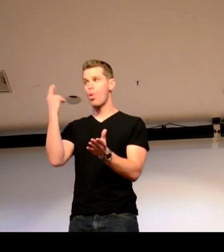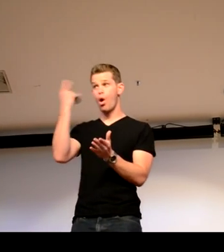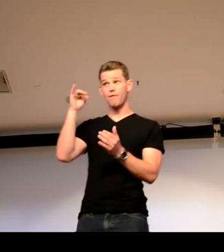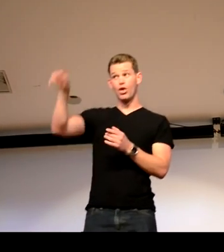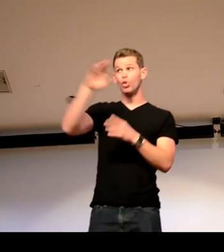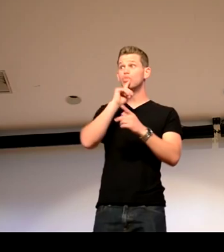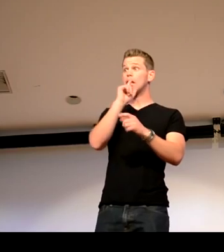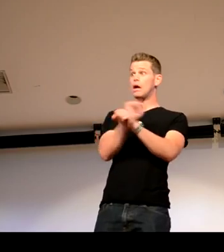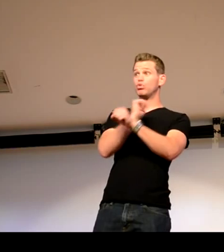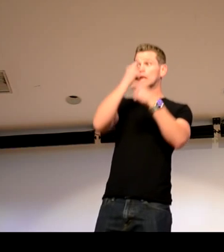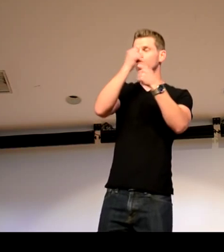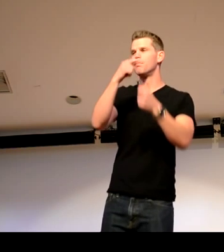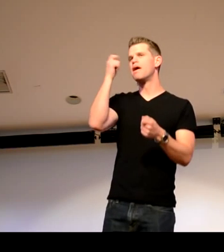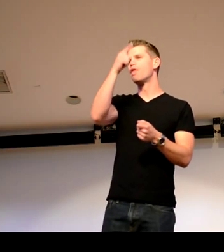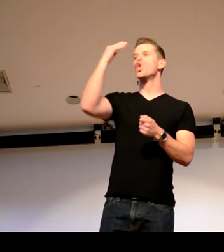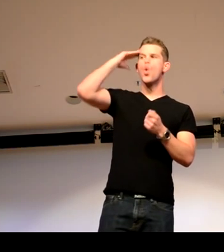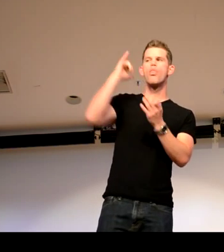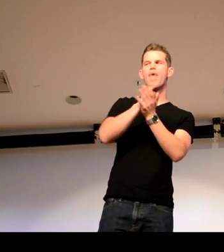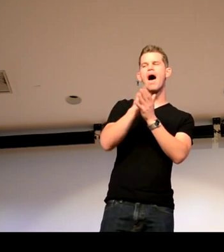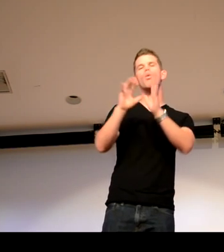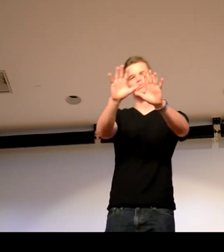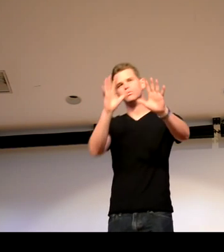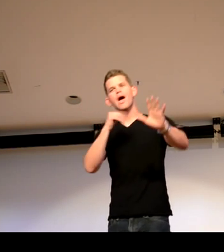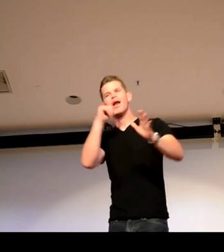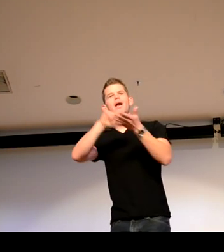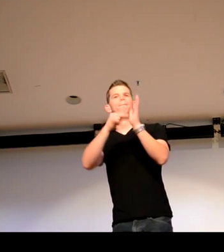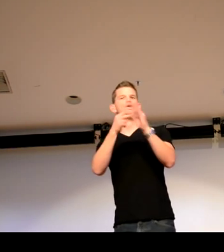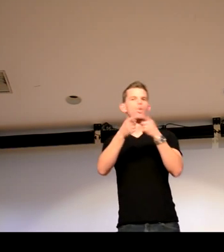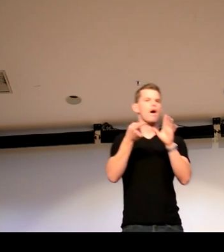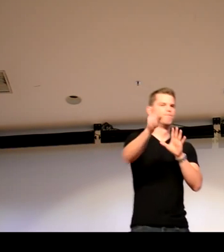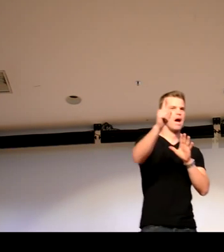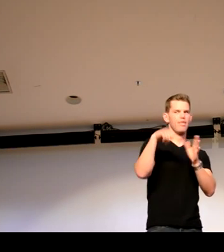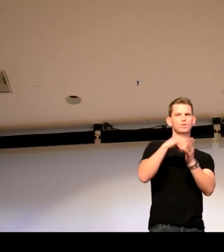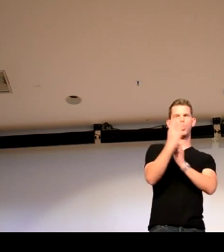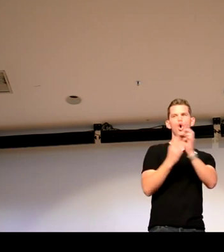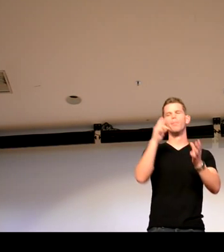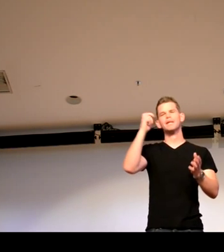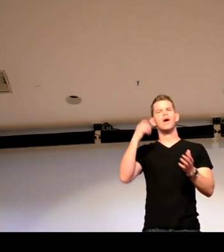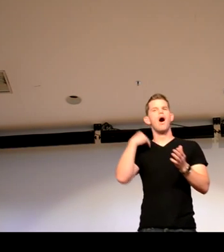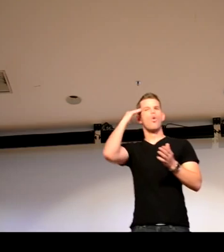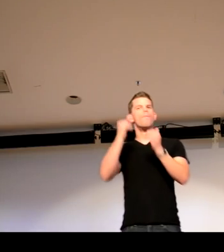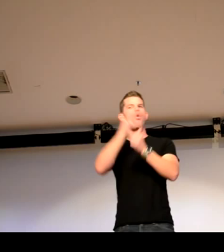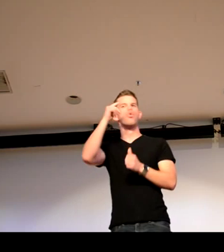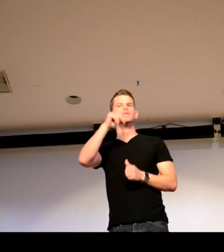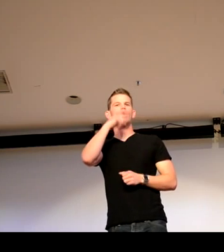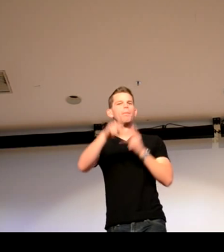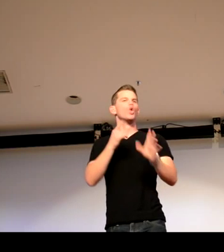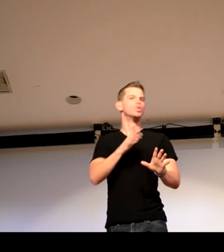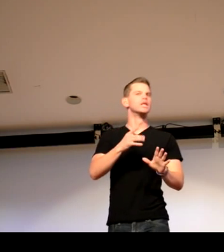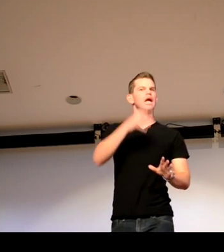because it just depends totally on the viewers. They have, they catch people's interests, I mean, I mean, it's easy to offend the world.